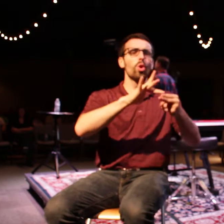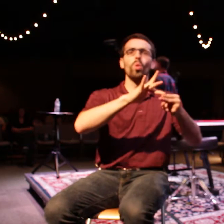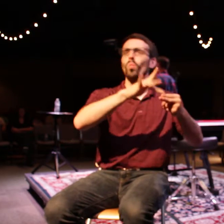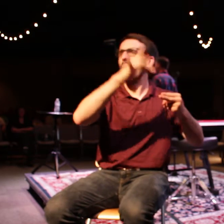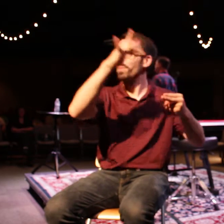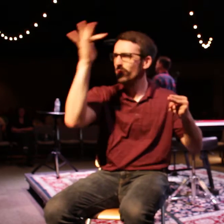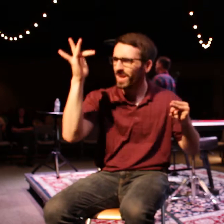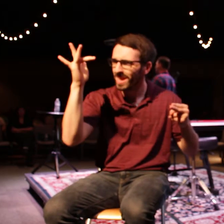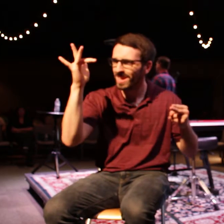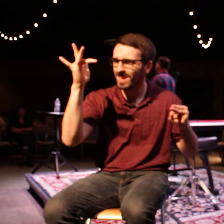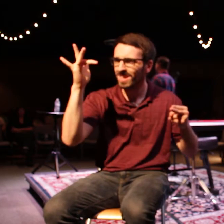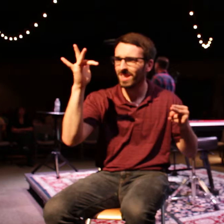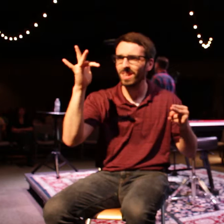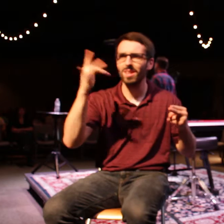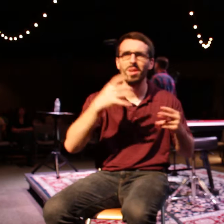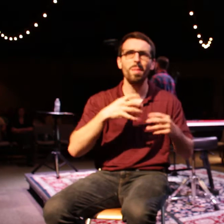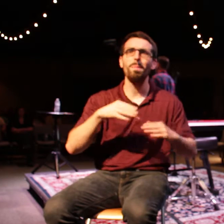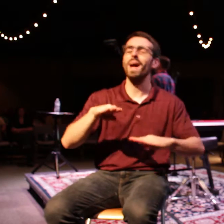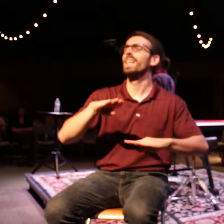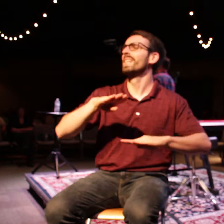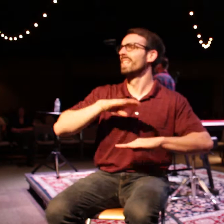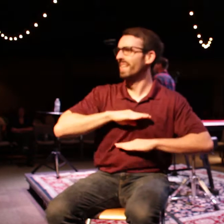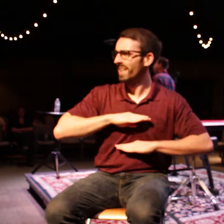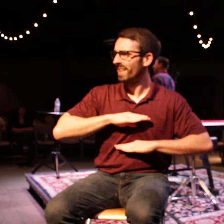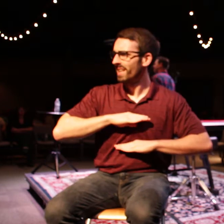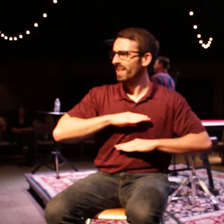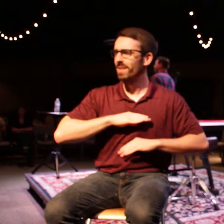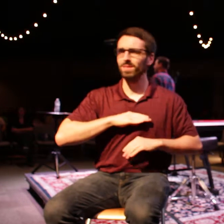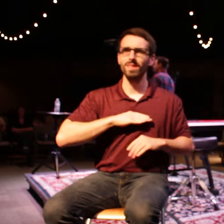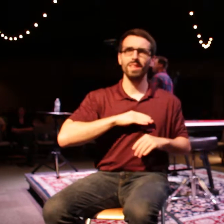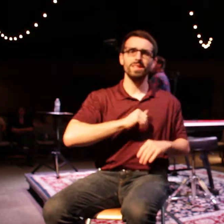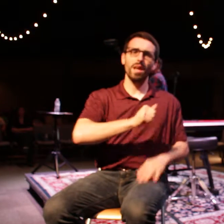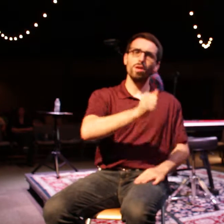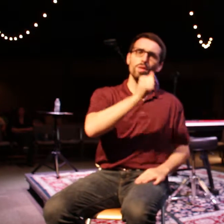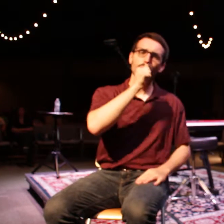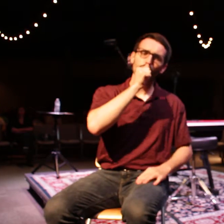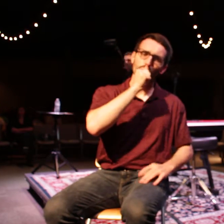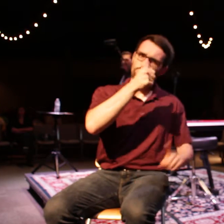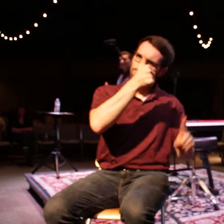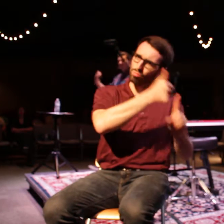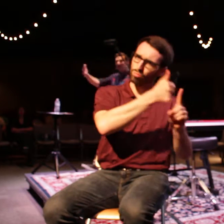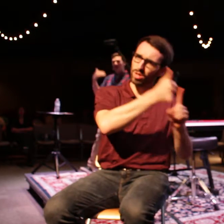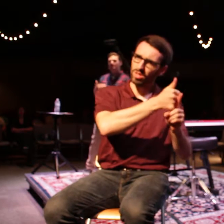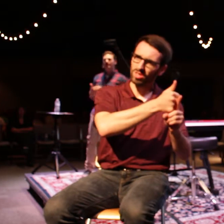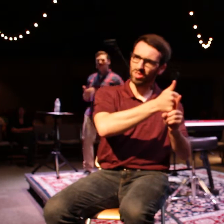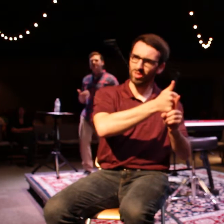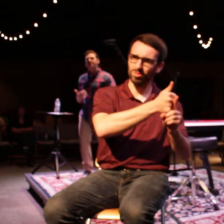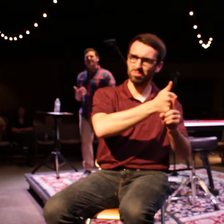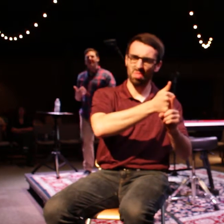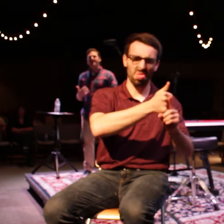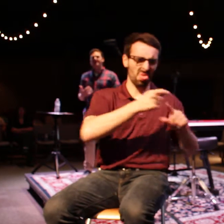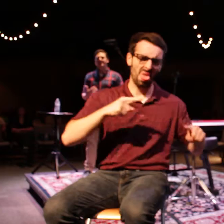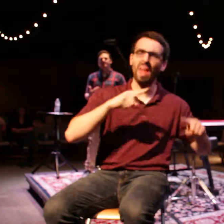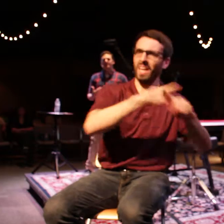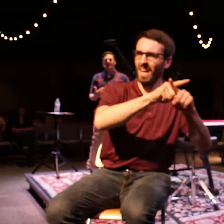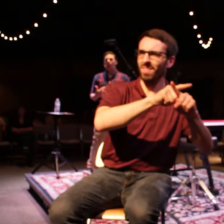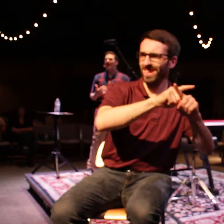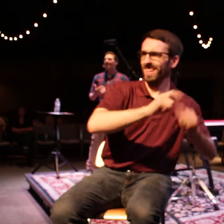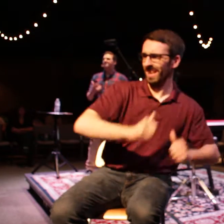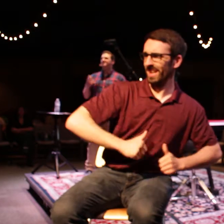when people lose their jobs, it's such a personal disruption in life because my value comes from that. But what happens